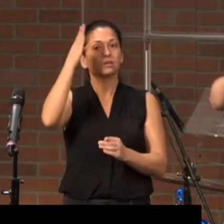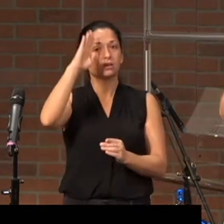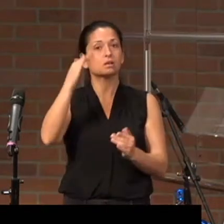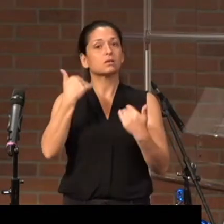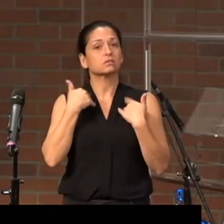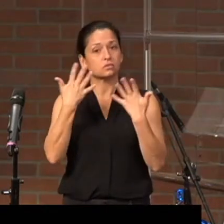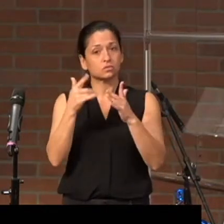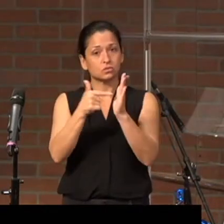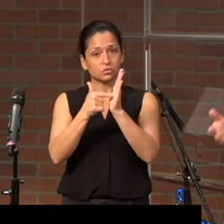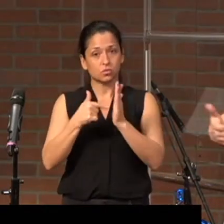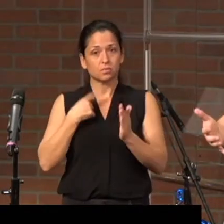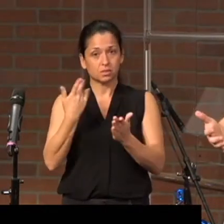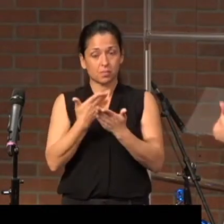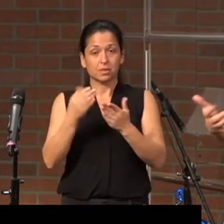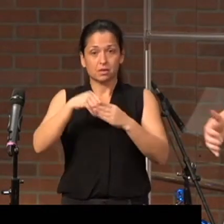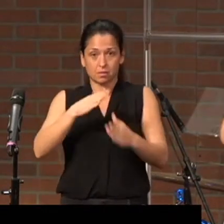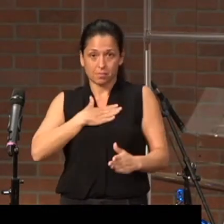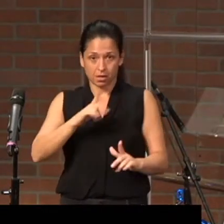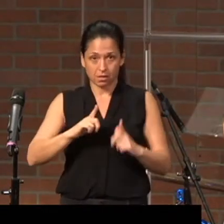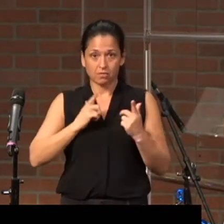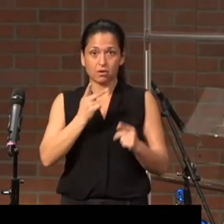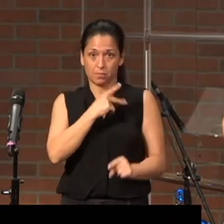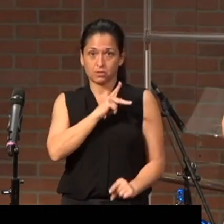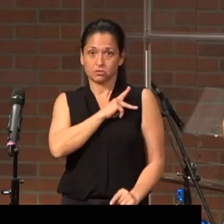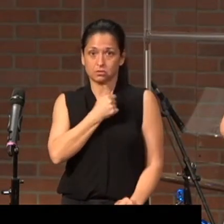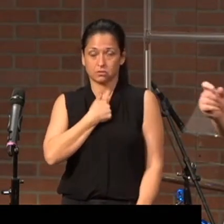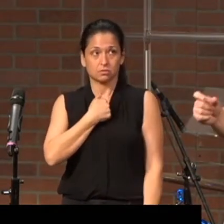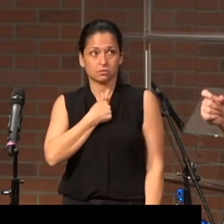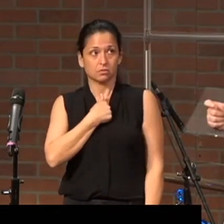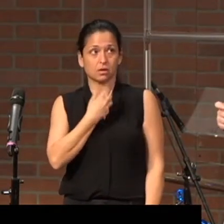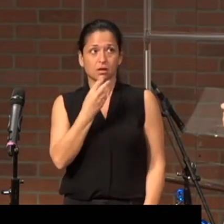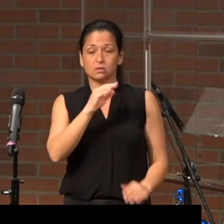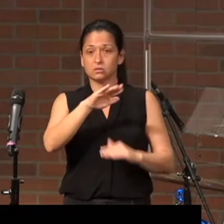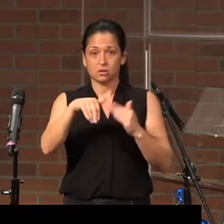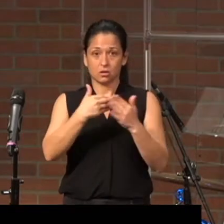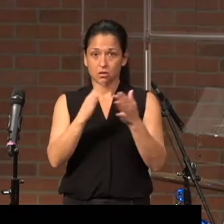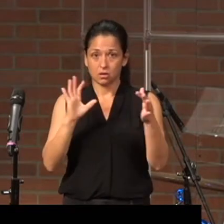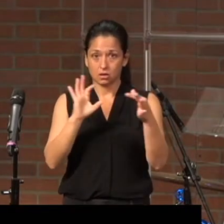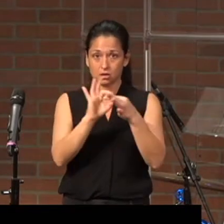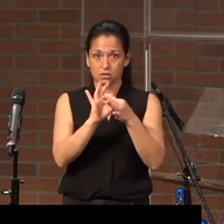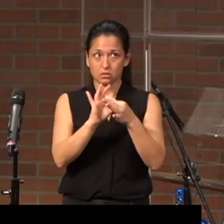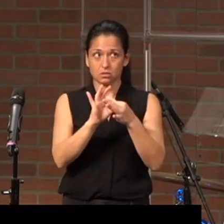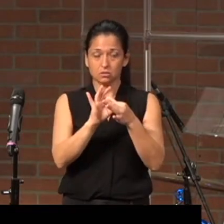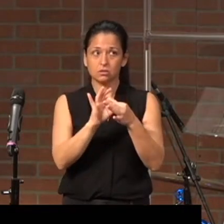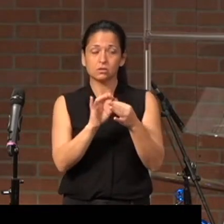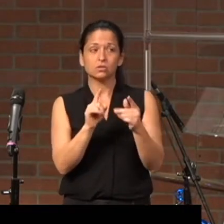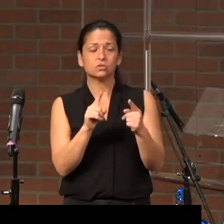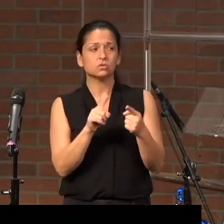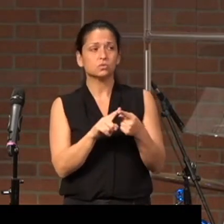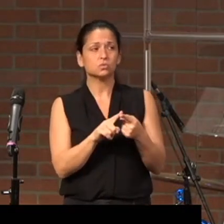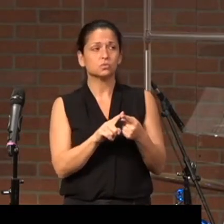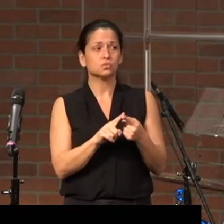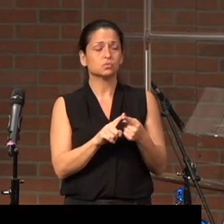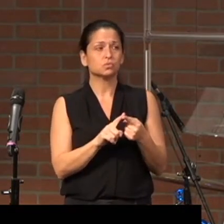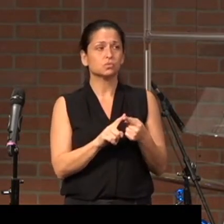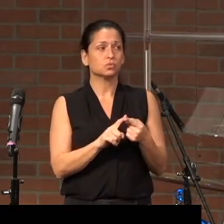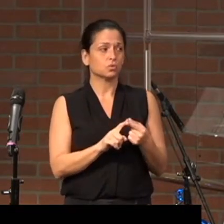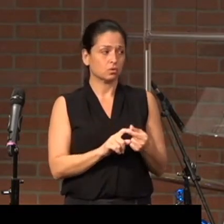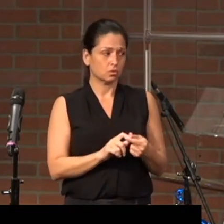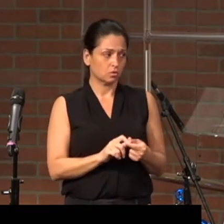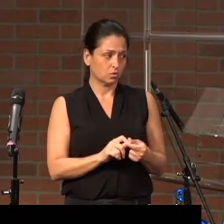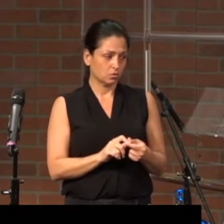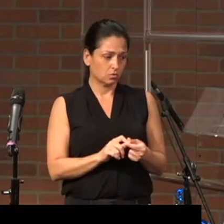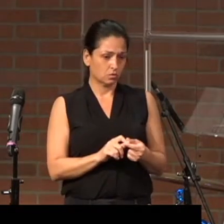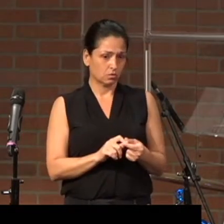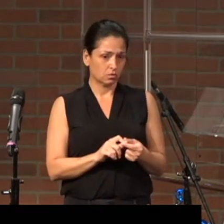shown me something in my life personally, and it is all connected to the word bitterness. That there have been